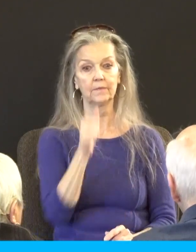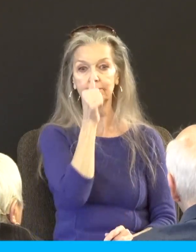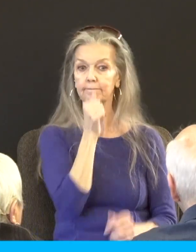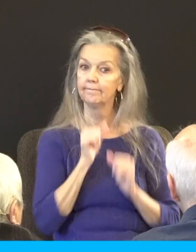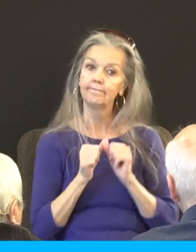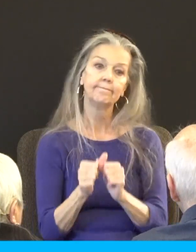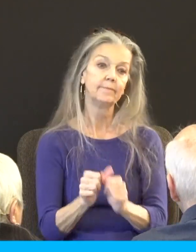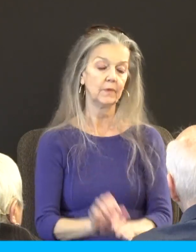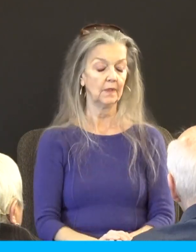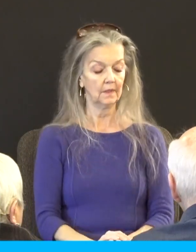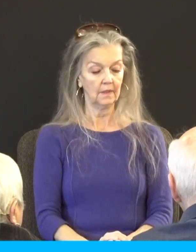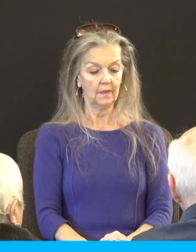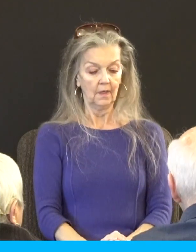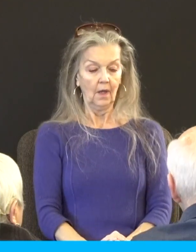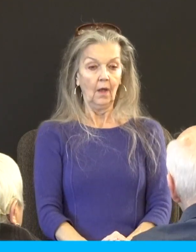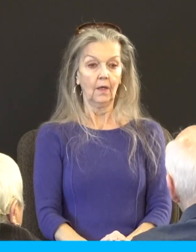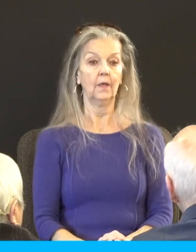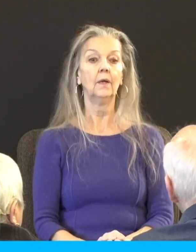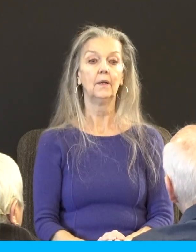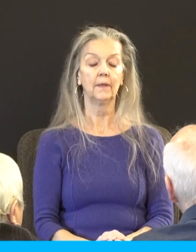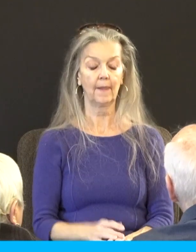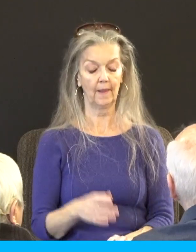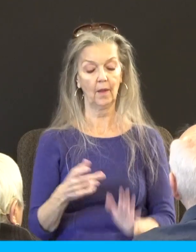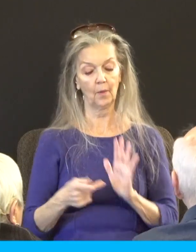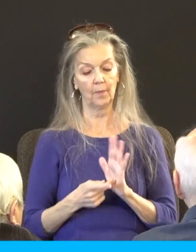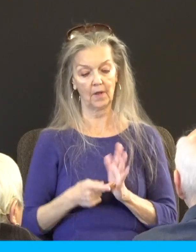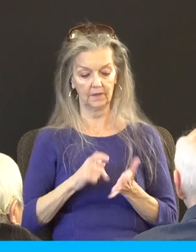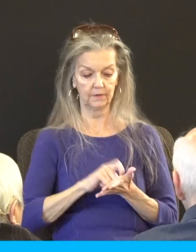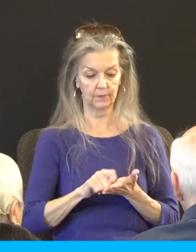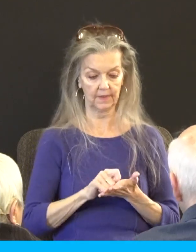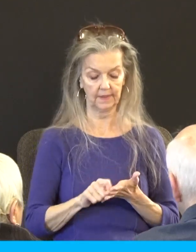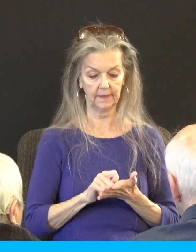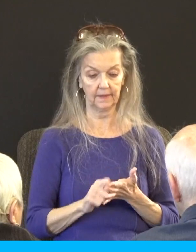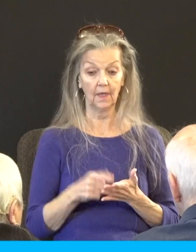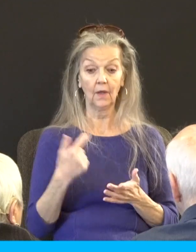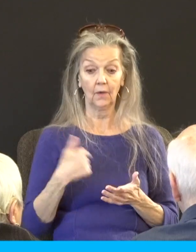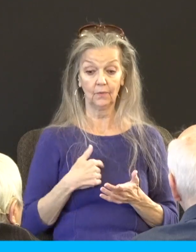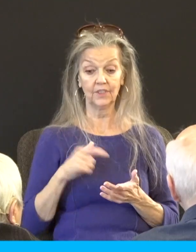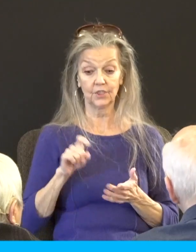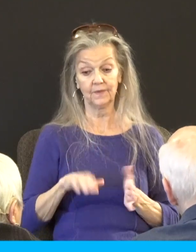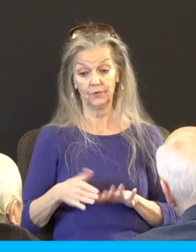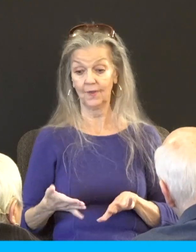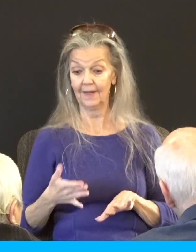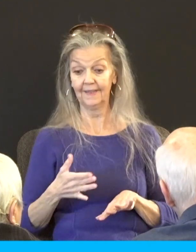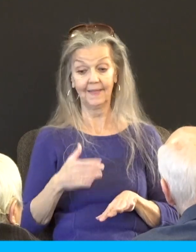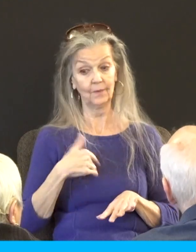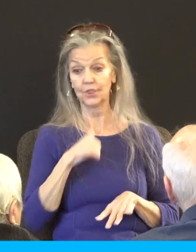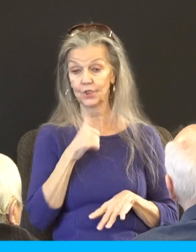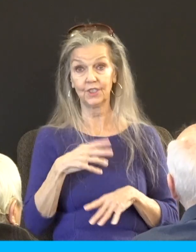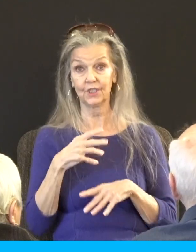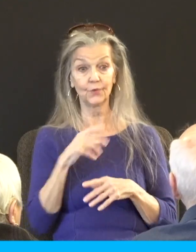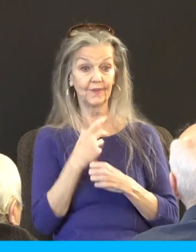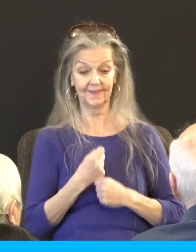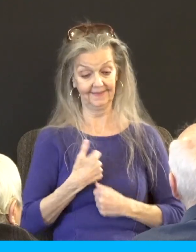We had the sentence of death in ourselves, that we should not trust in ourselves, but in God which raiseth the dead,